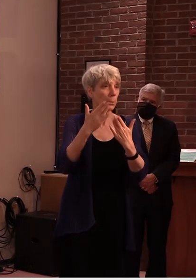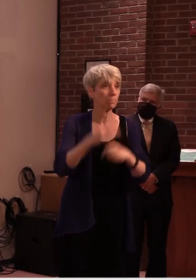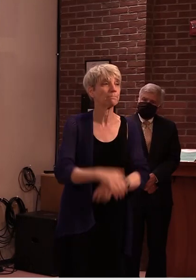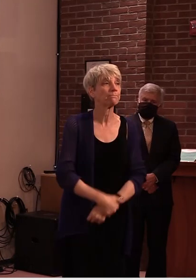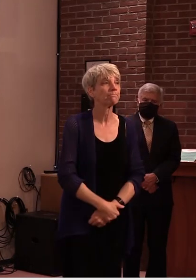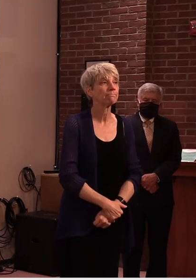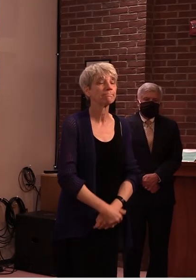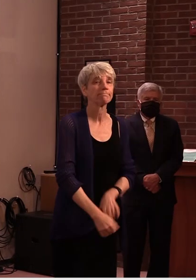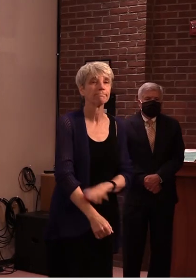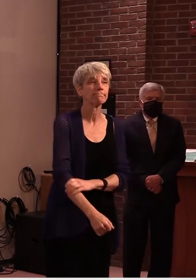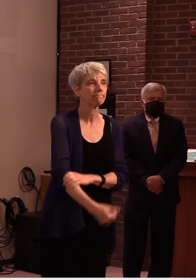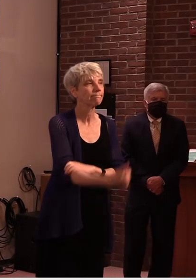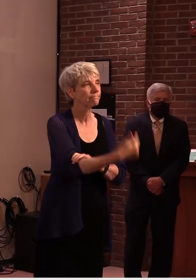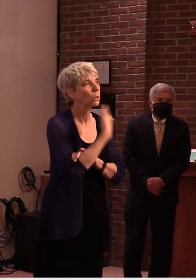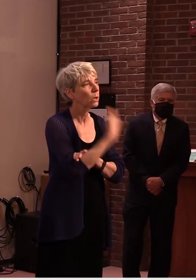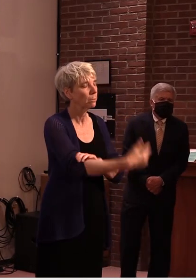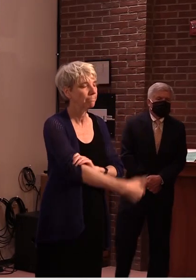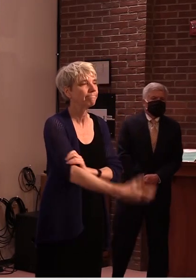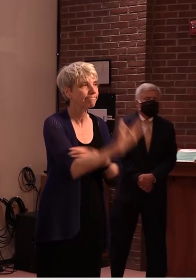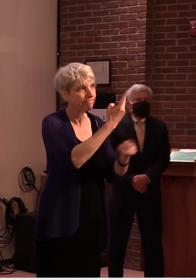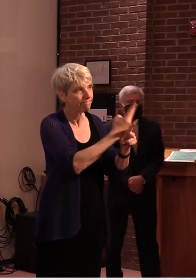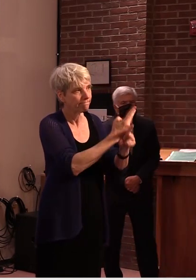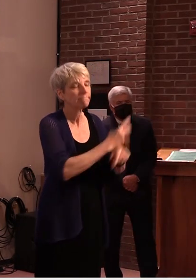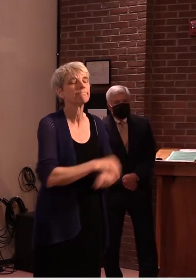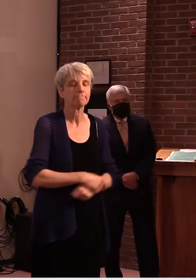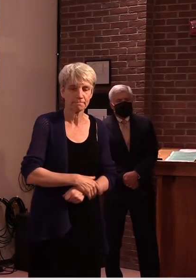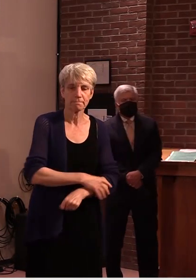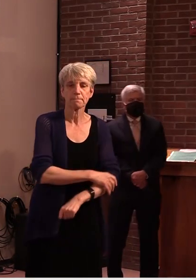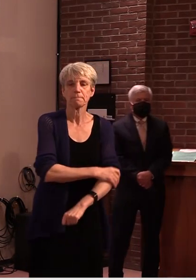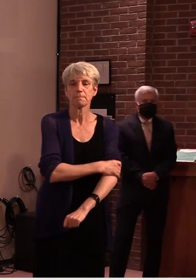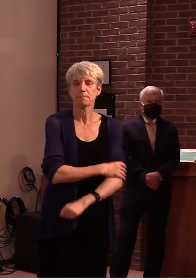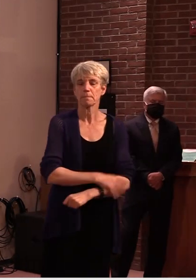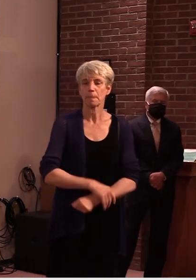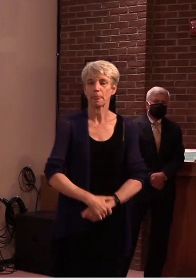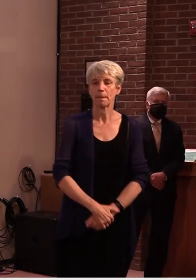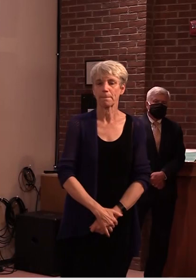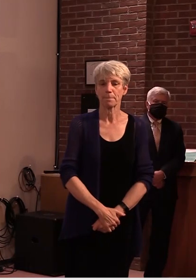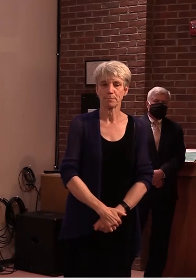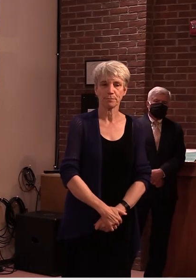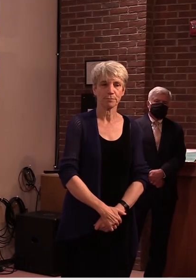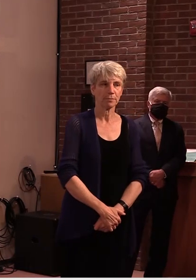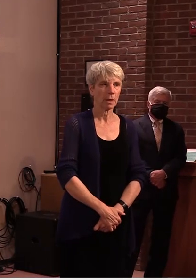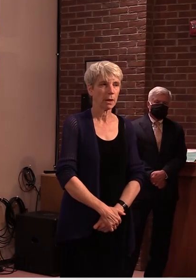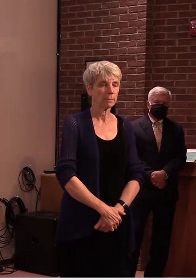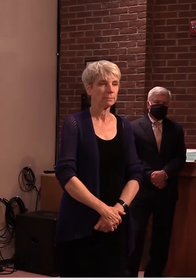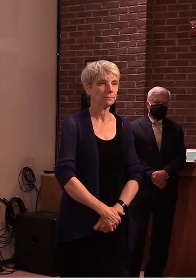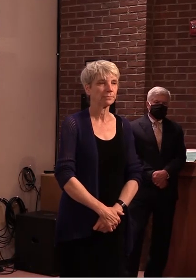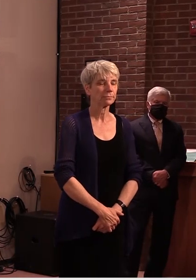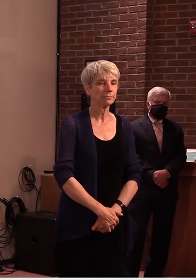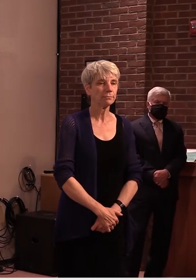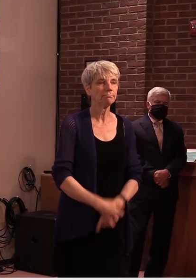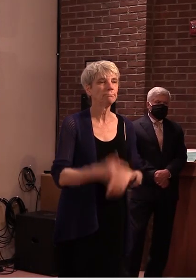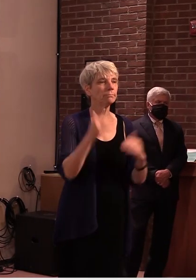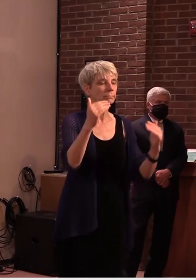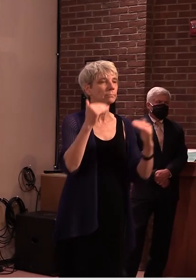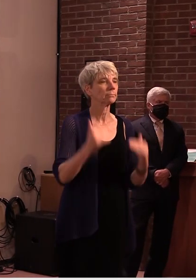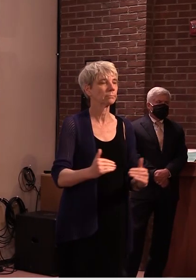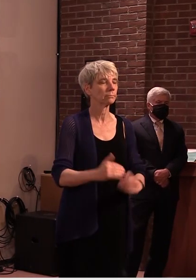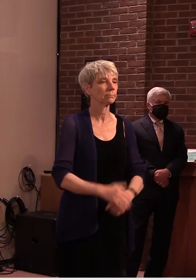for your time you're welcome kevin take care yeah all right kathy the associated press